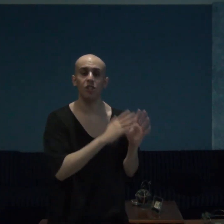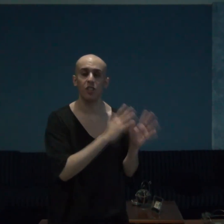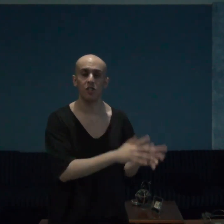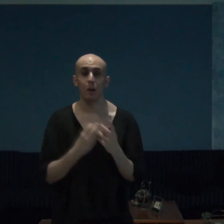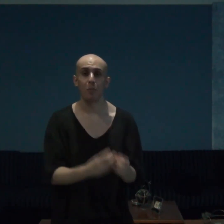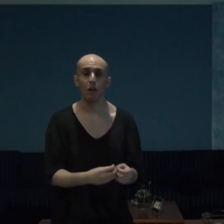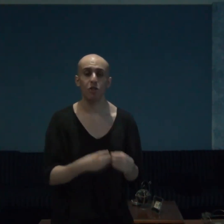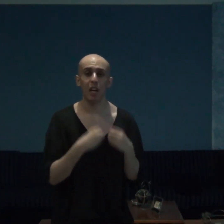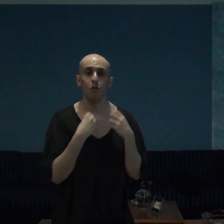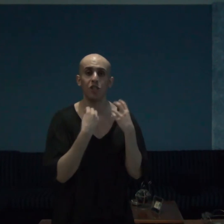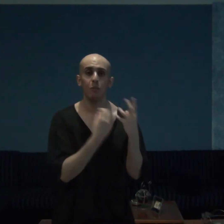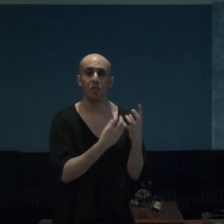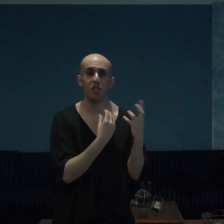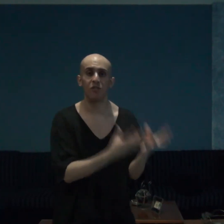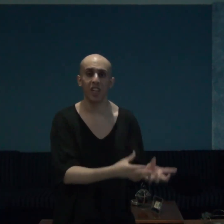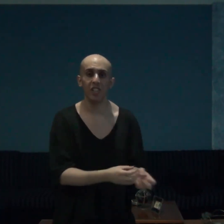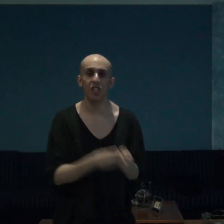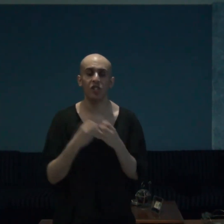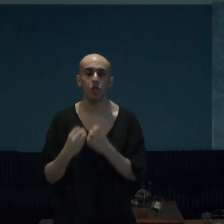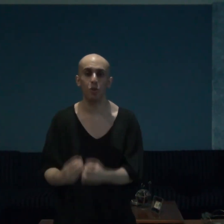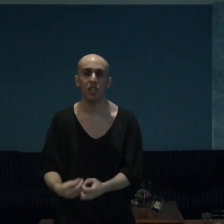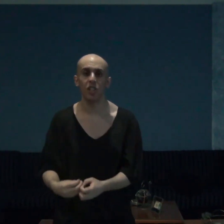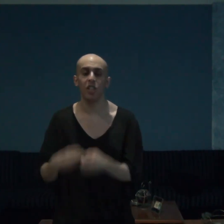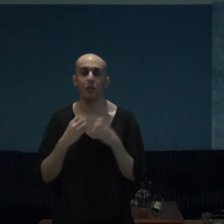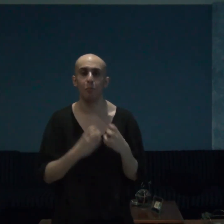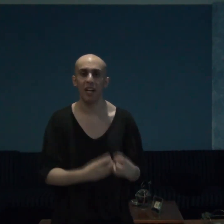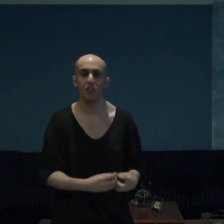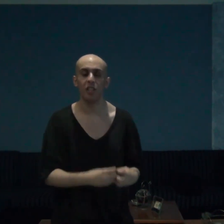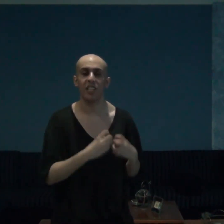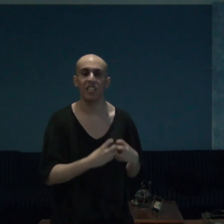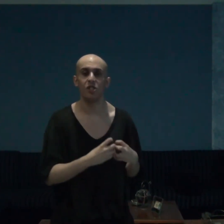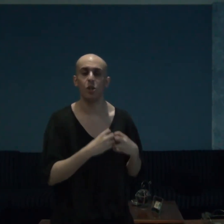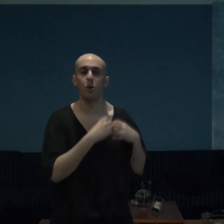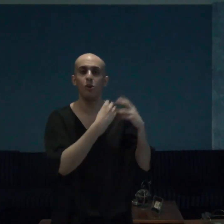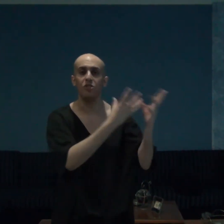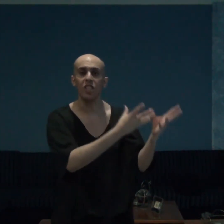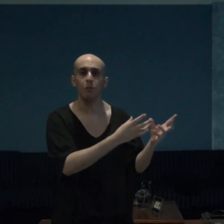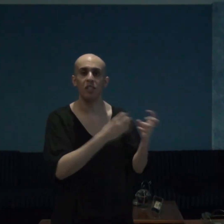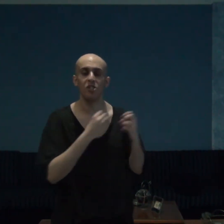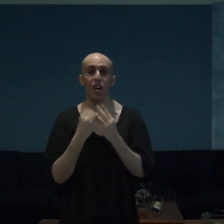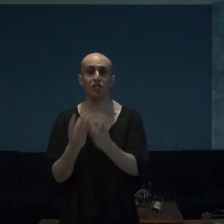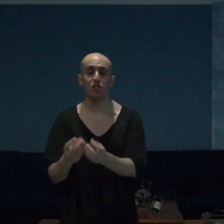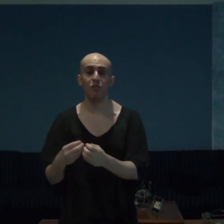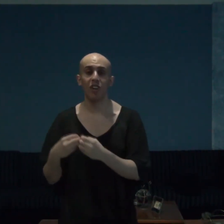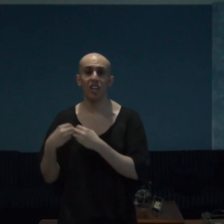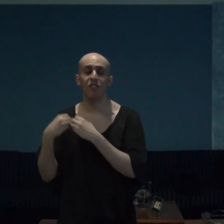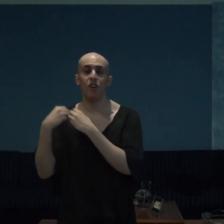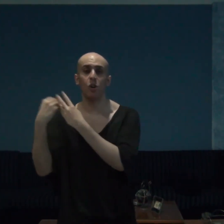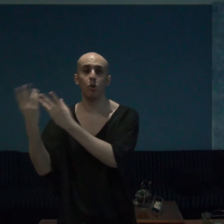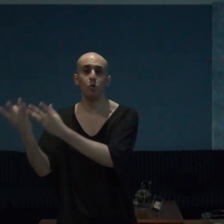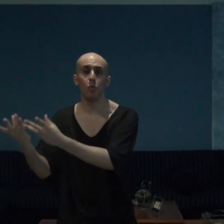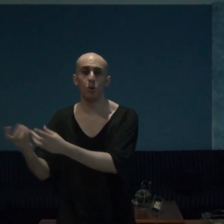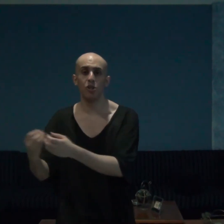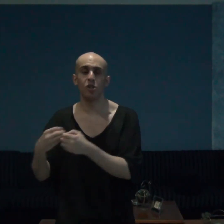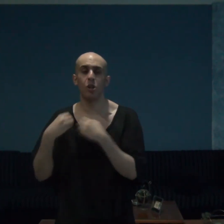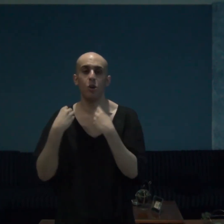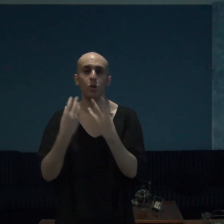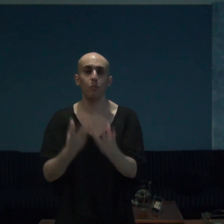this about how she must fight and struggle and battle against her own demons and survive her own wars her own